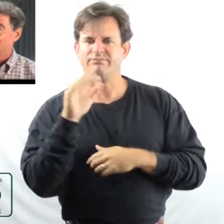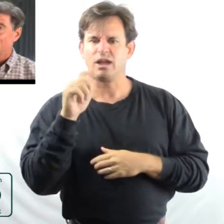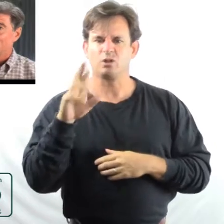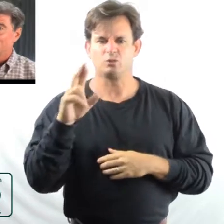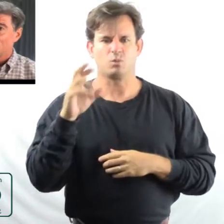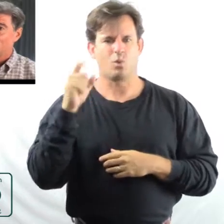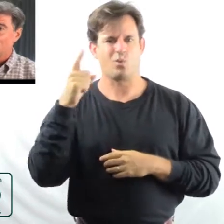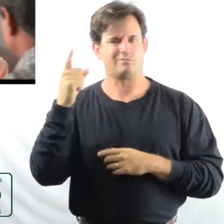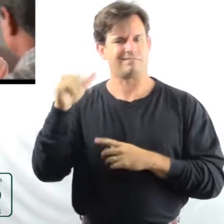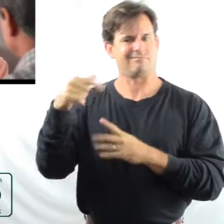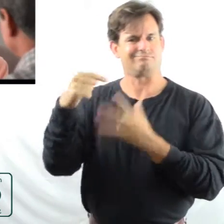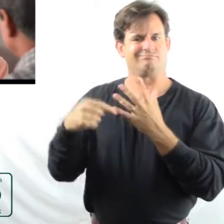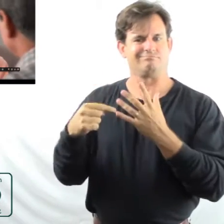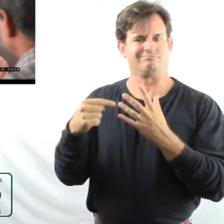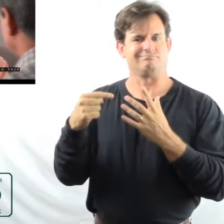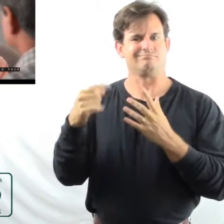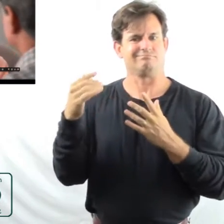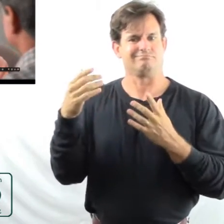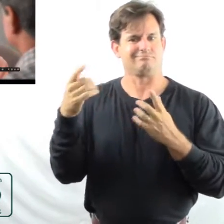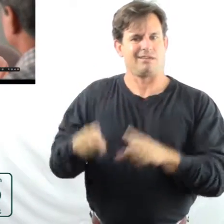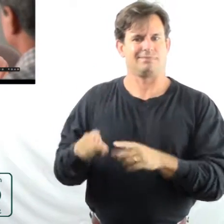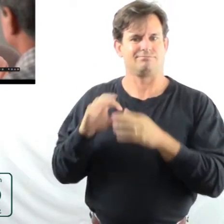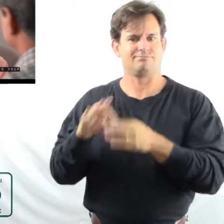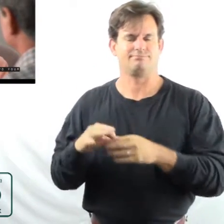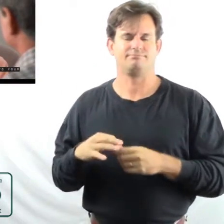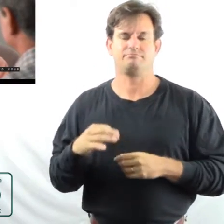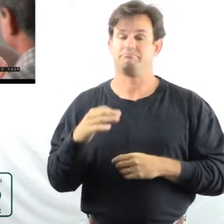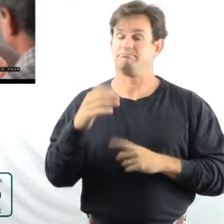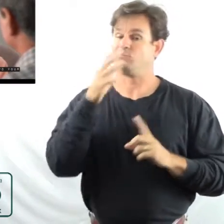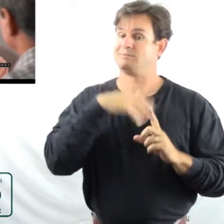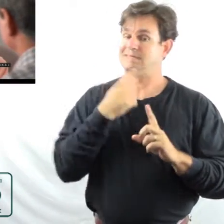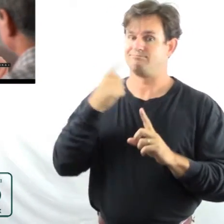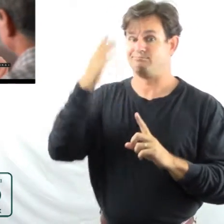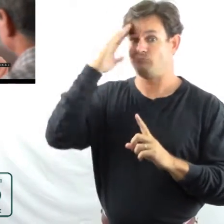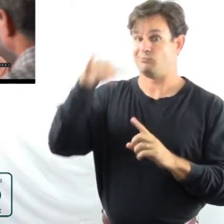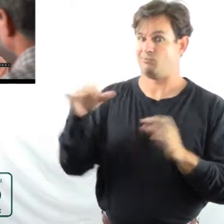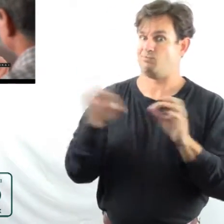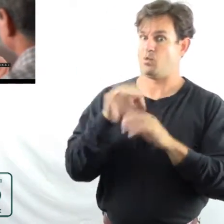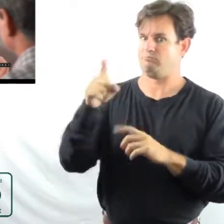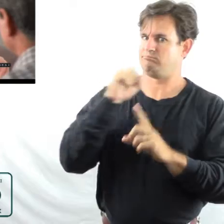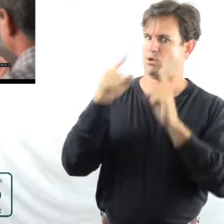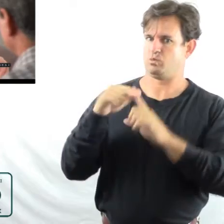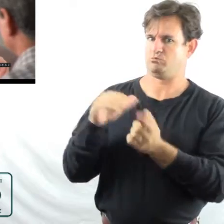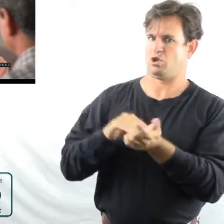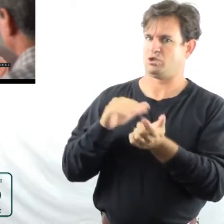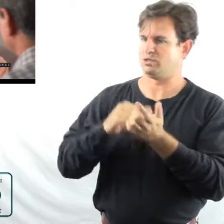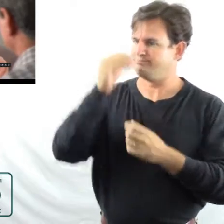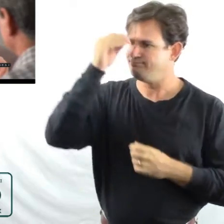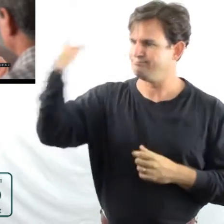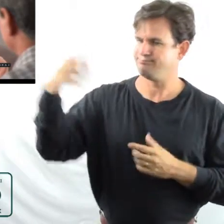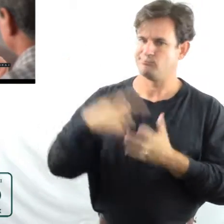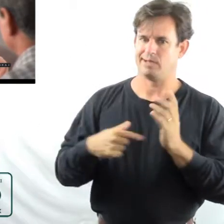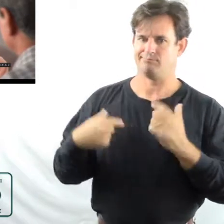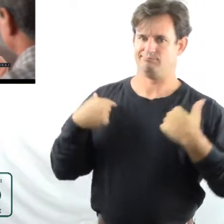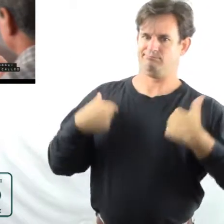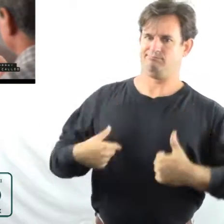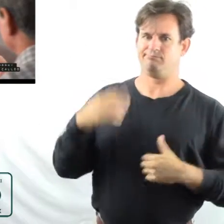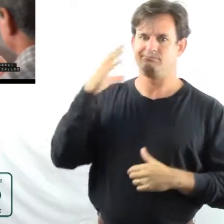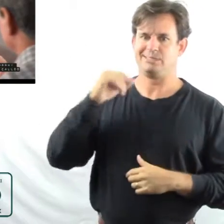that we talked about earlier? You know, it's really important that you talk to your doctor and let him know what you're experiencing. And, you should also